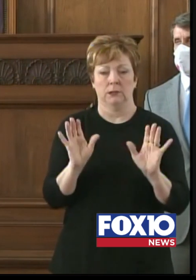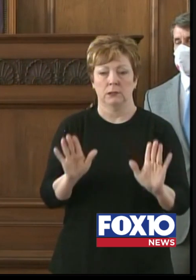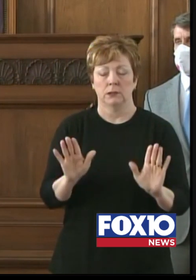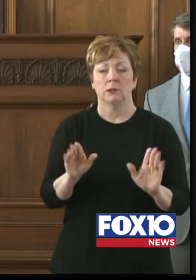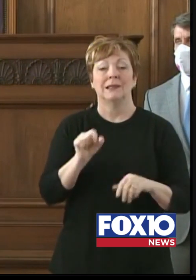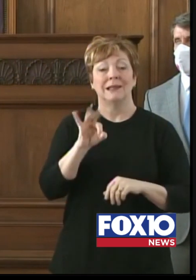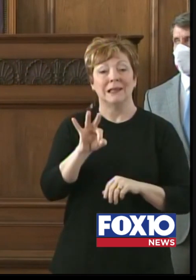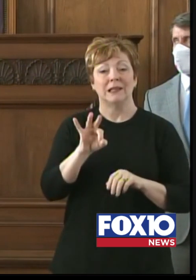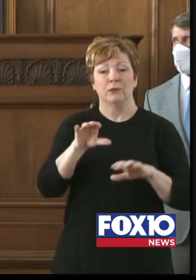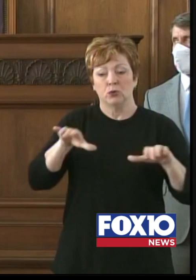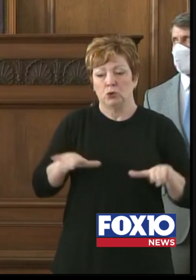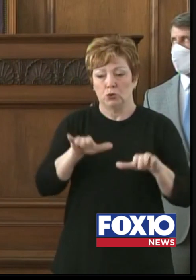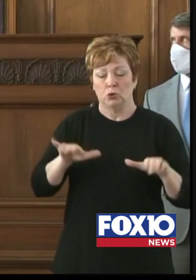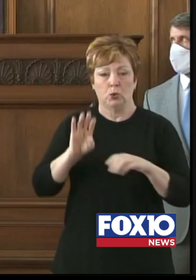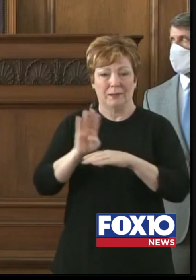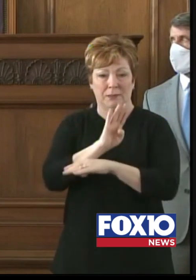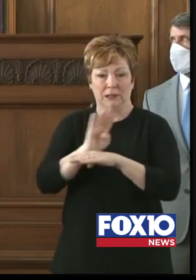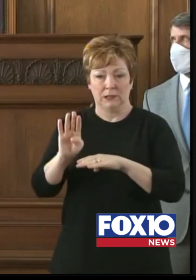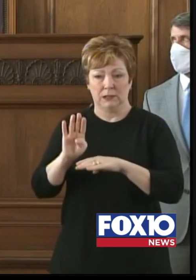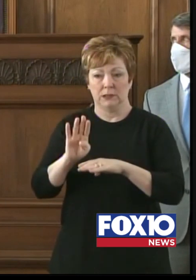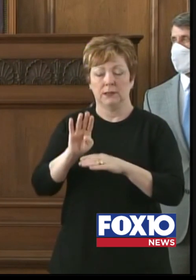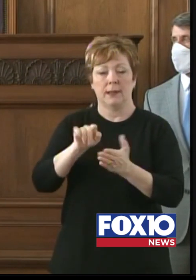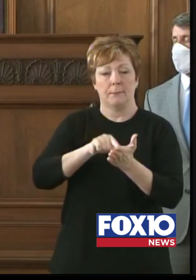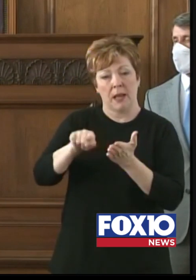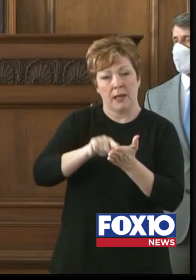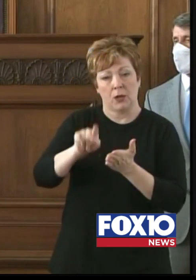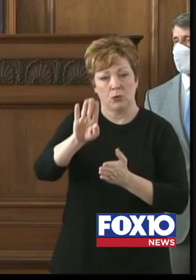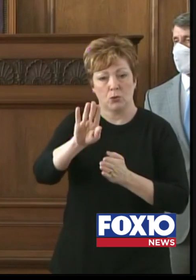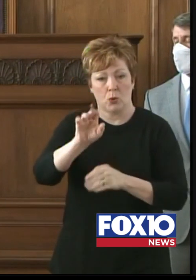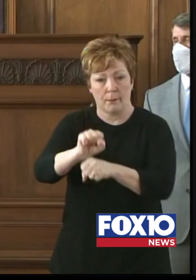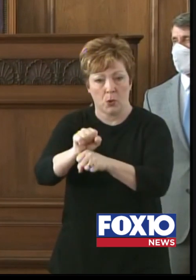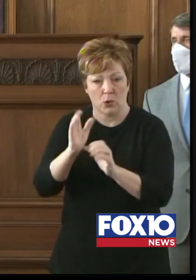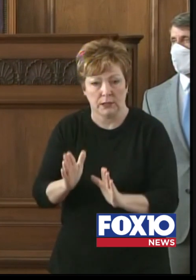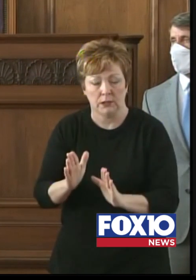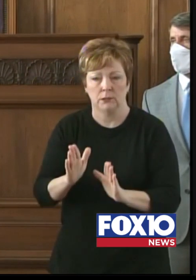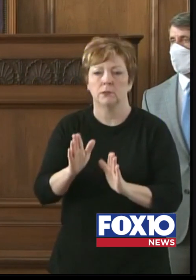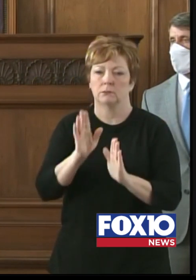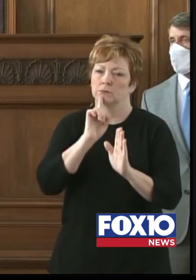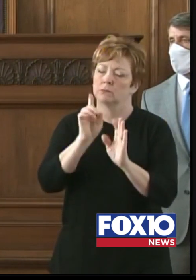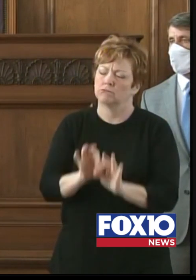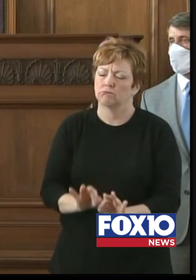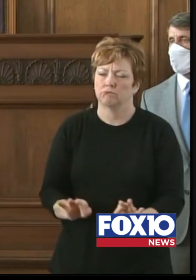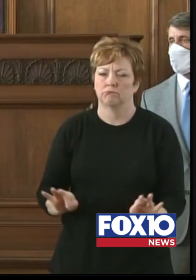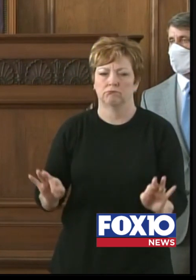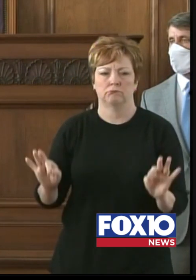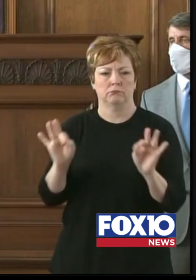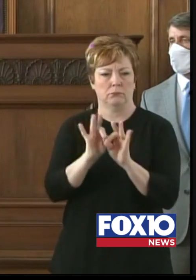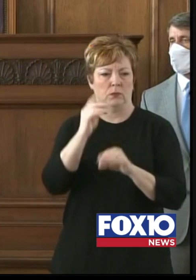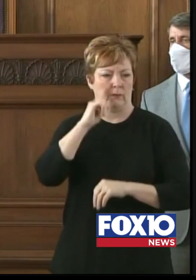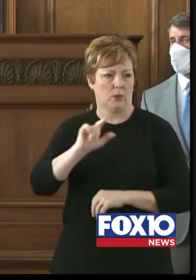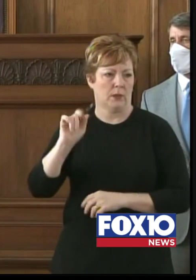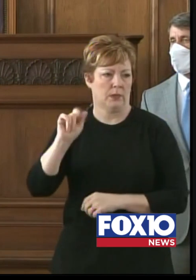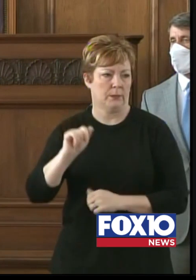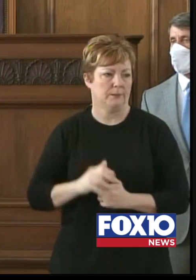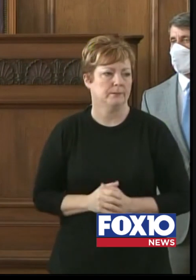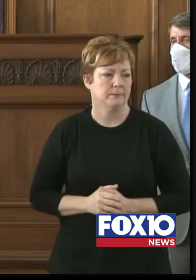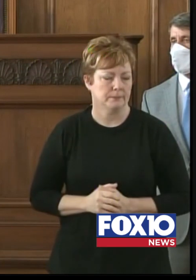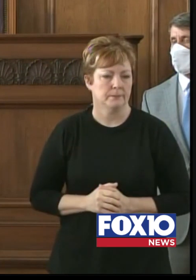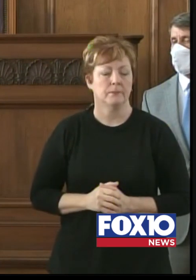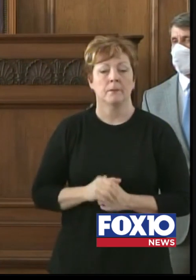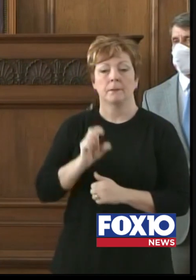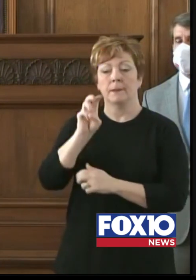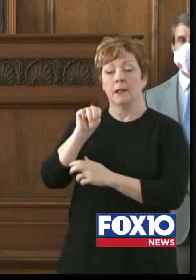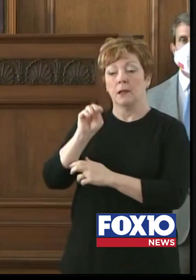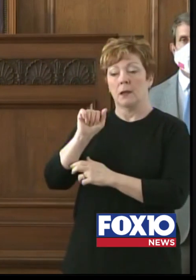conducting commerce and providing a paycheck, you have tremendous value to our state. On March